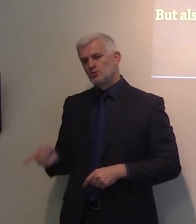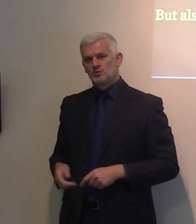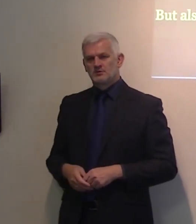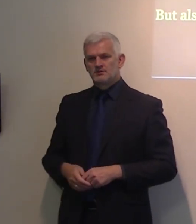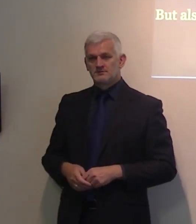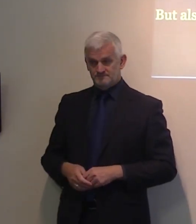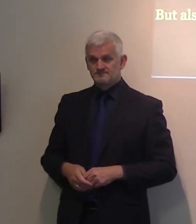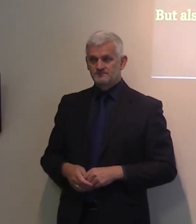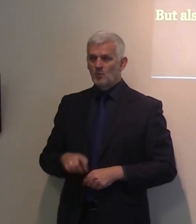bad.